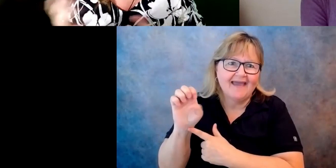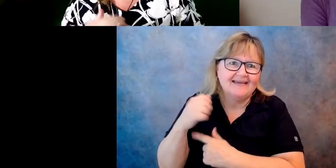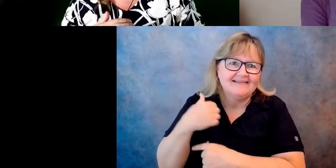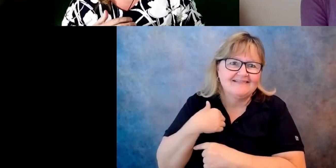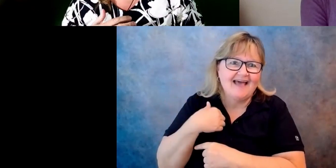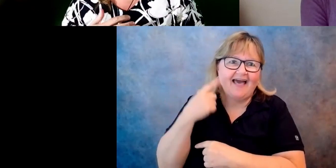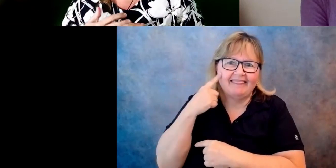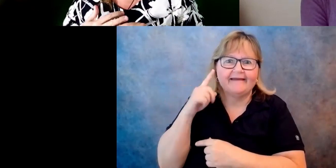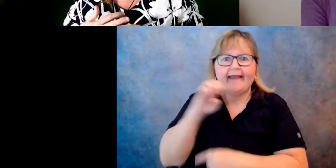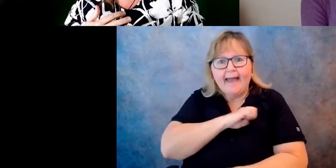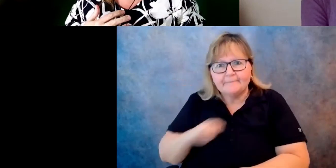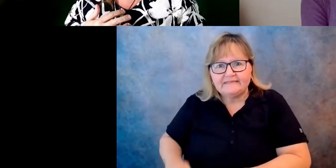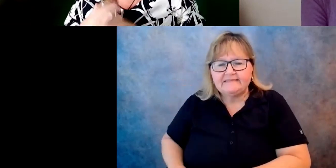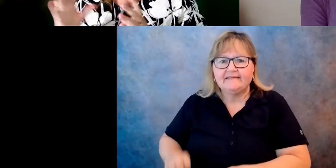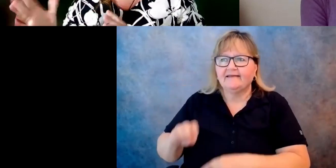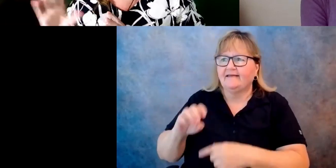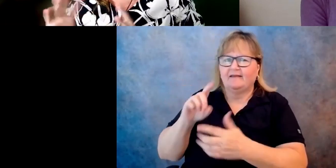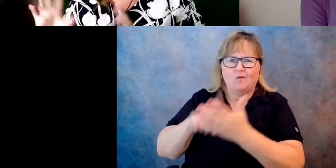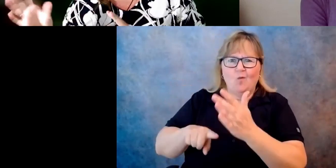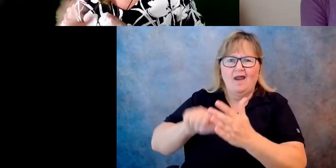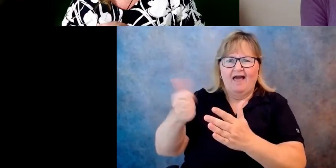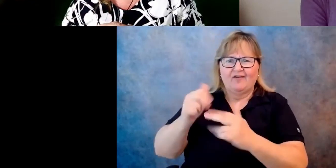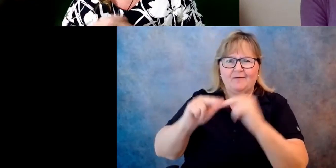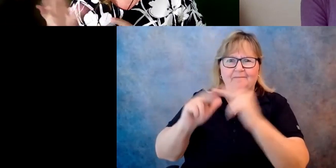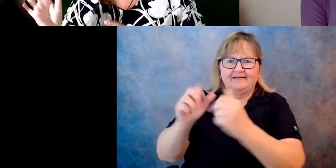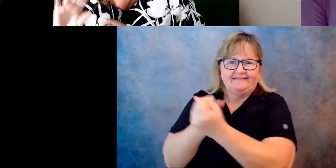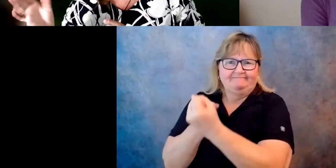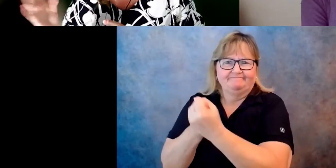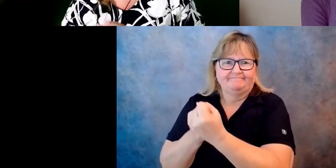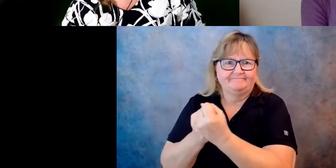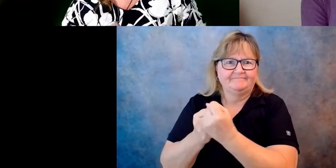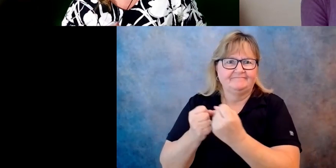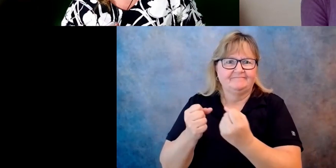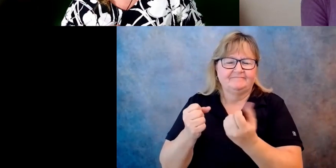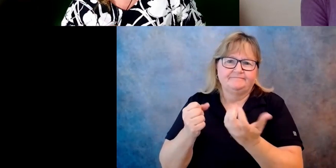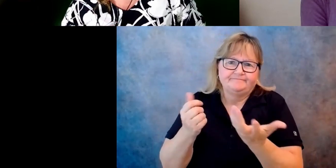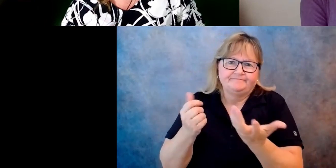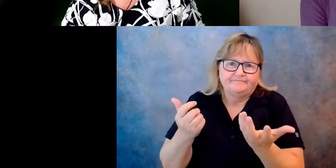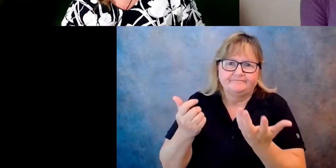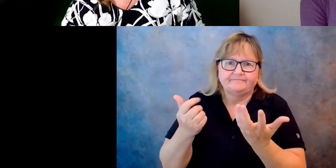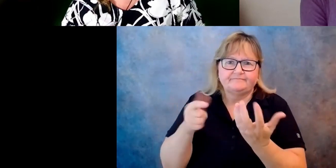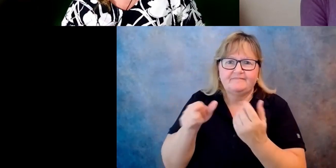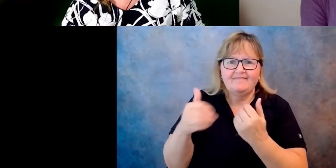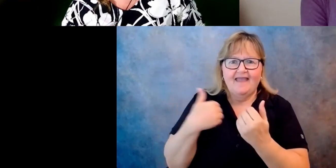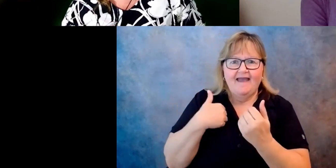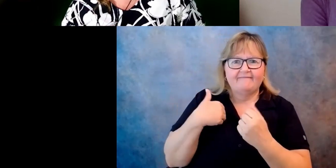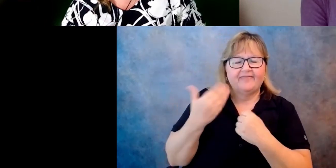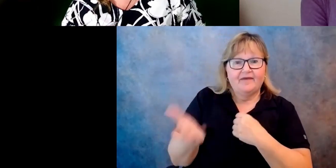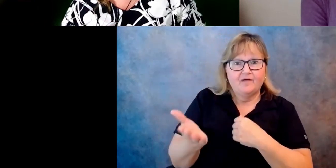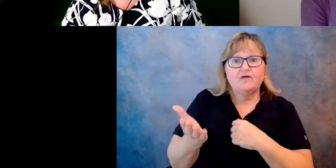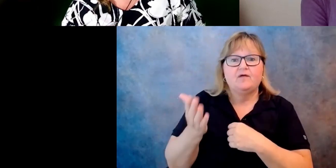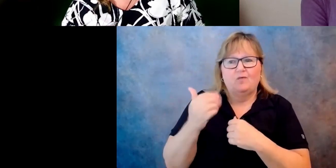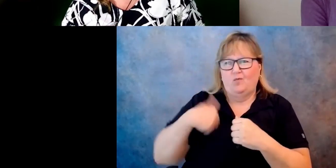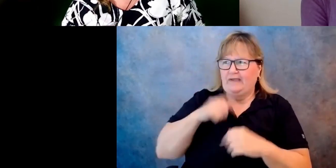like embassies and consulates and things and forward facing bases. So, um, you know, we look at all of